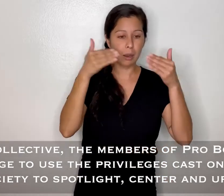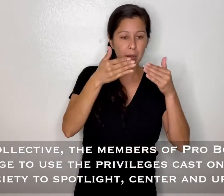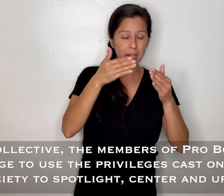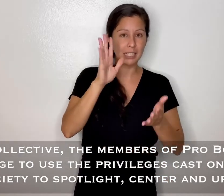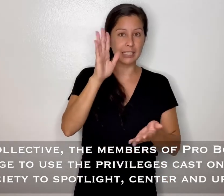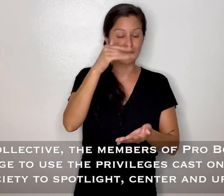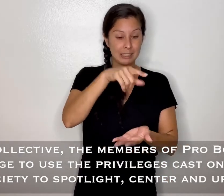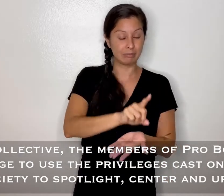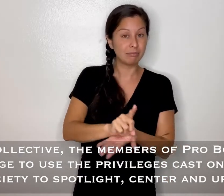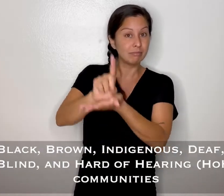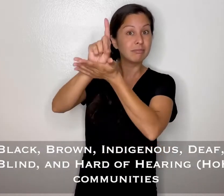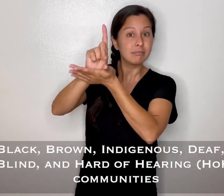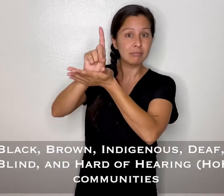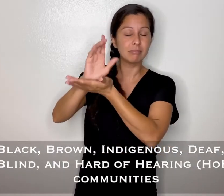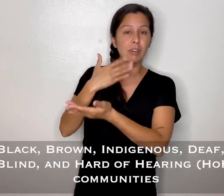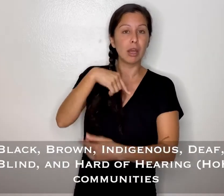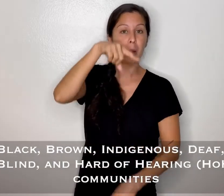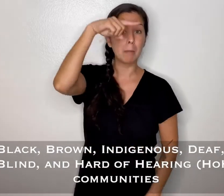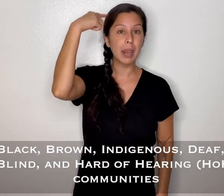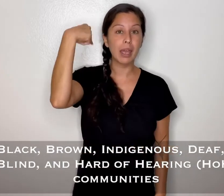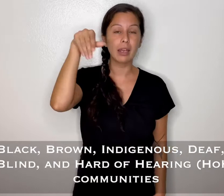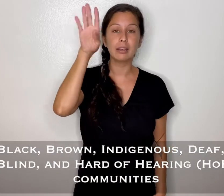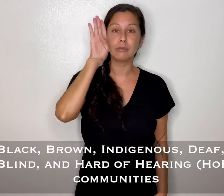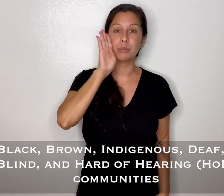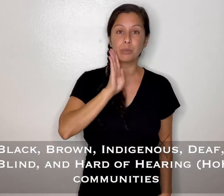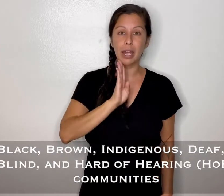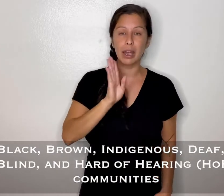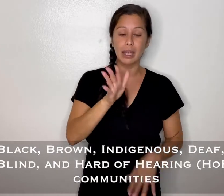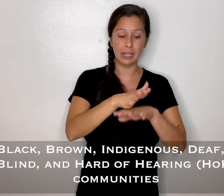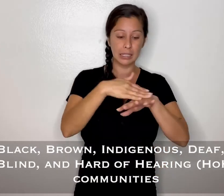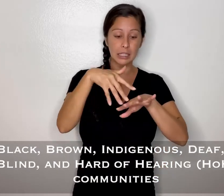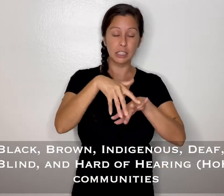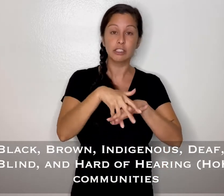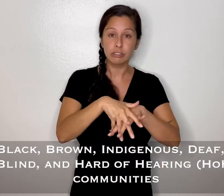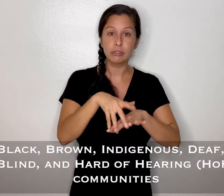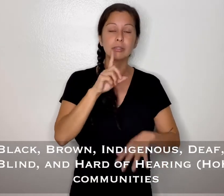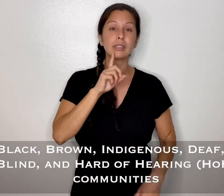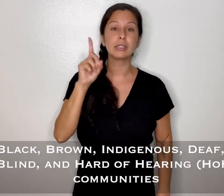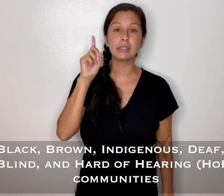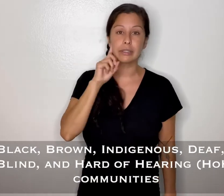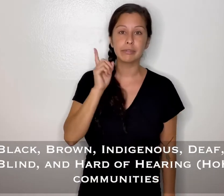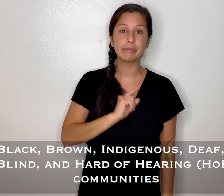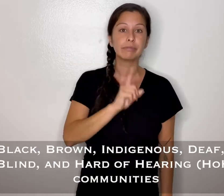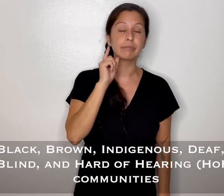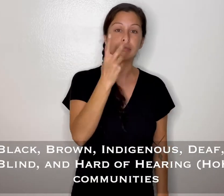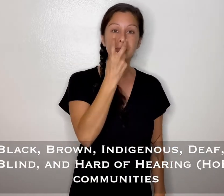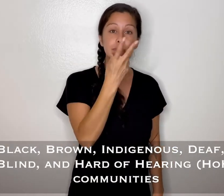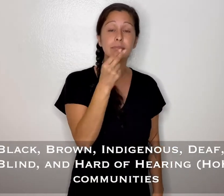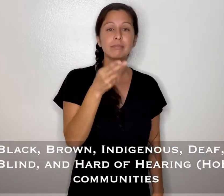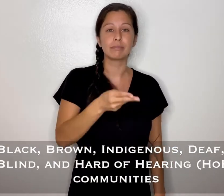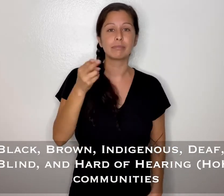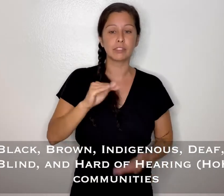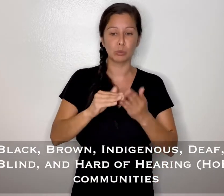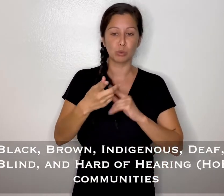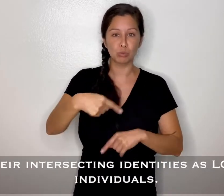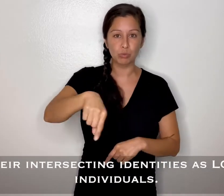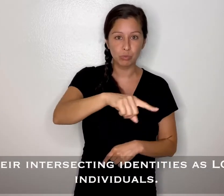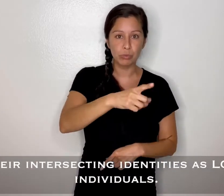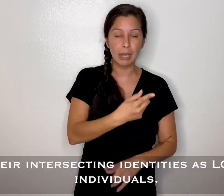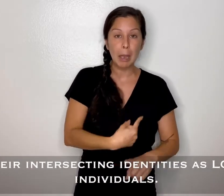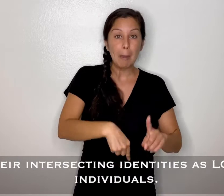center, and uplift our black, brown, indigenous, deaf, deaf-blind, and hard-of-hearing